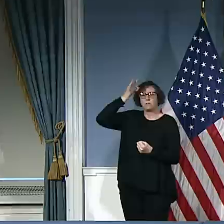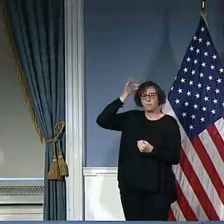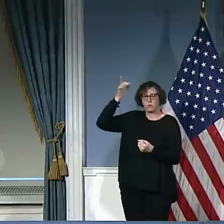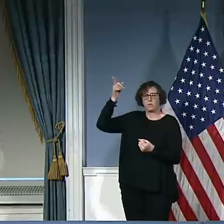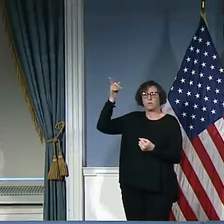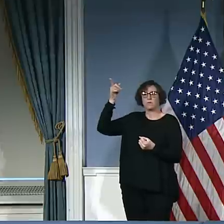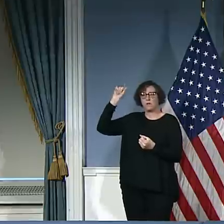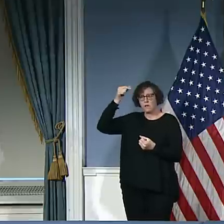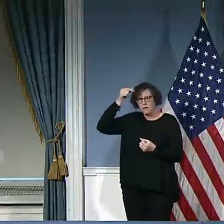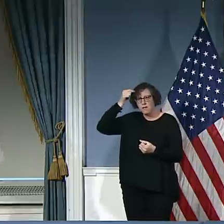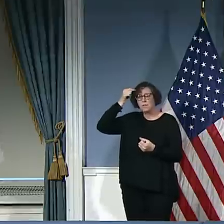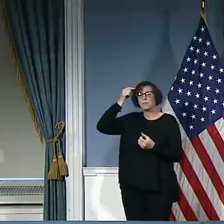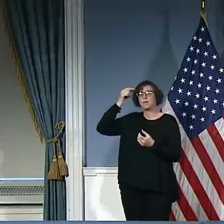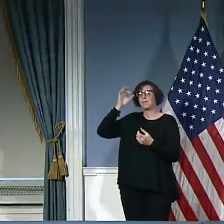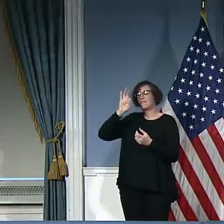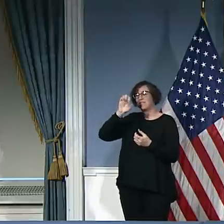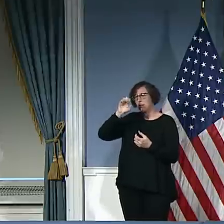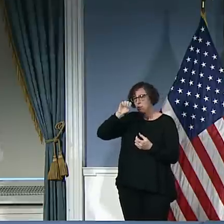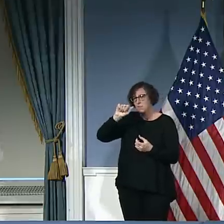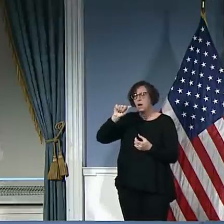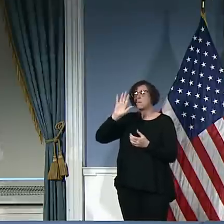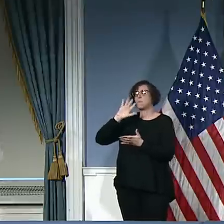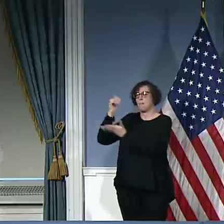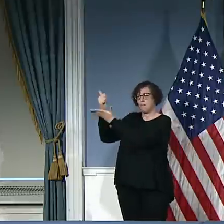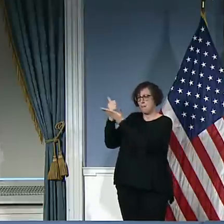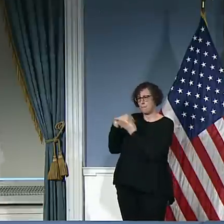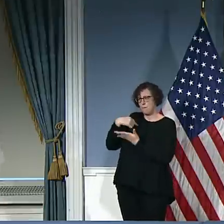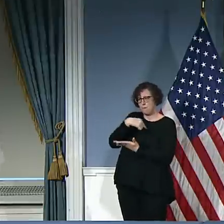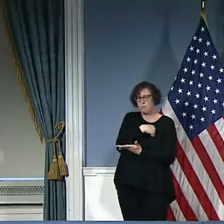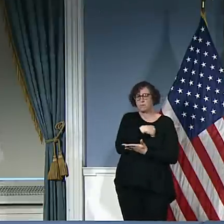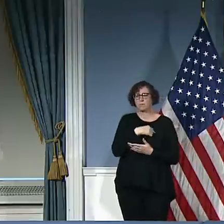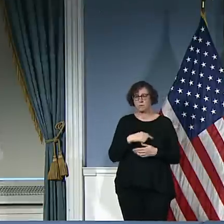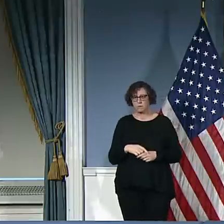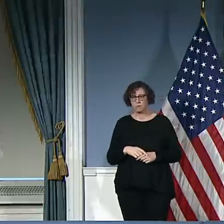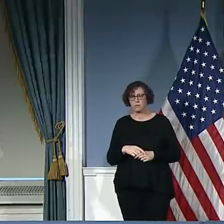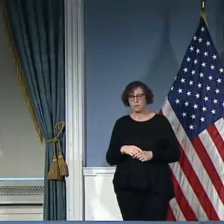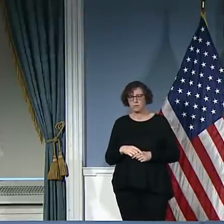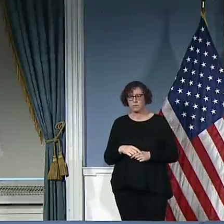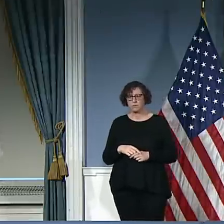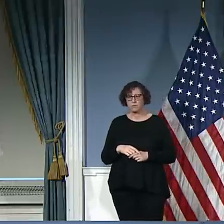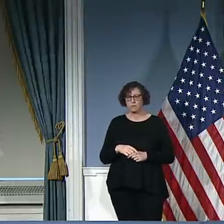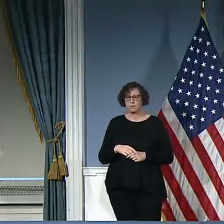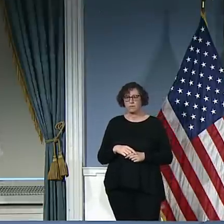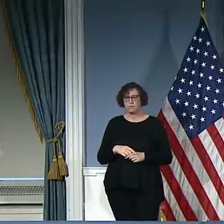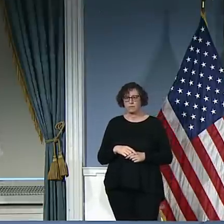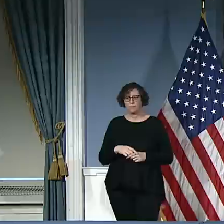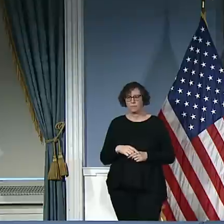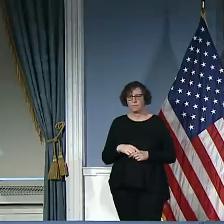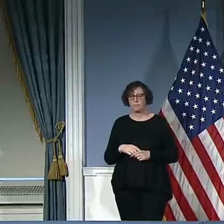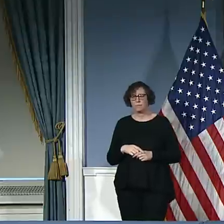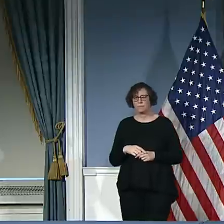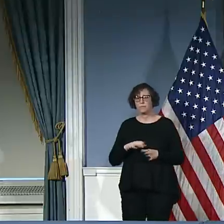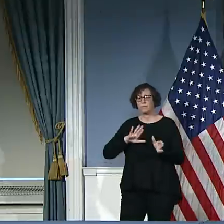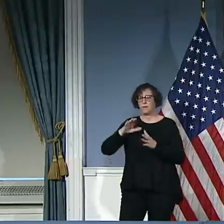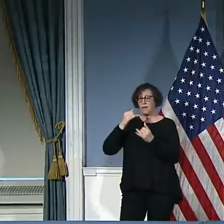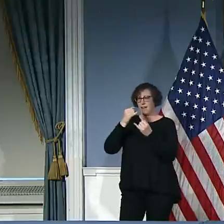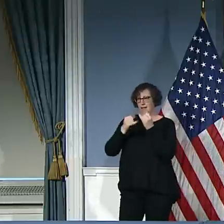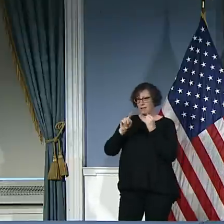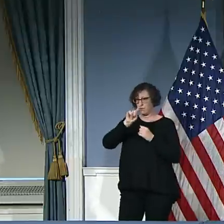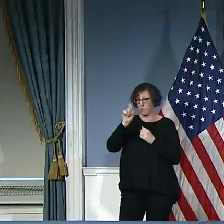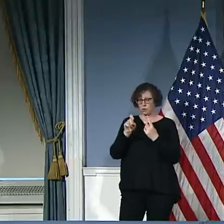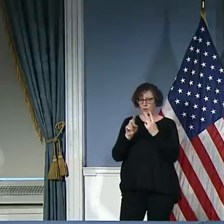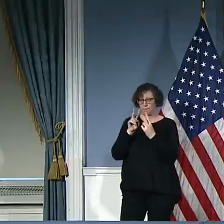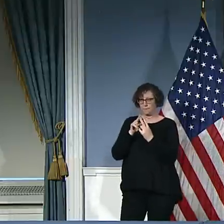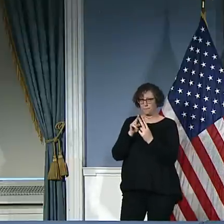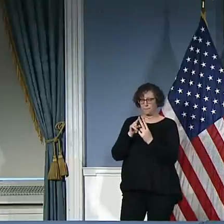I don't have anything to add. You covered it, Mr. Mayor. Thank you, Commissioner. OK, who's up? Last two. We'll take you off next.